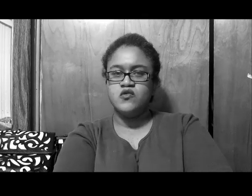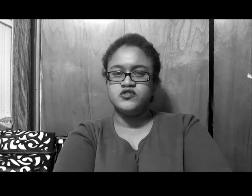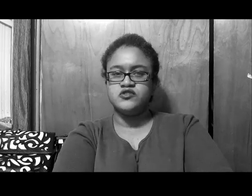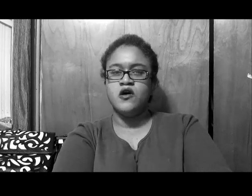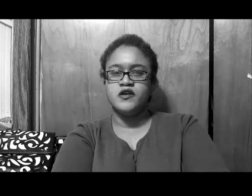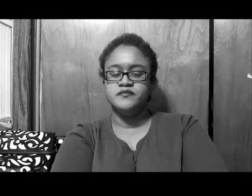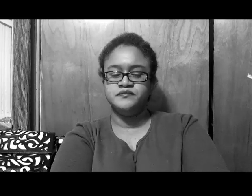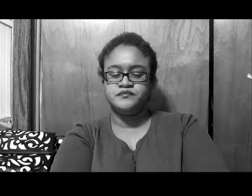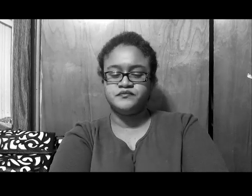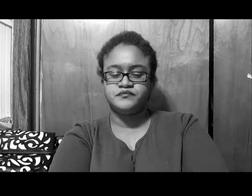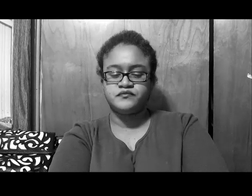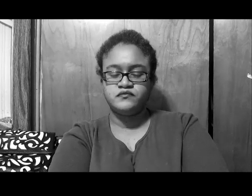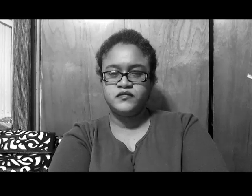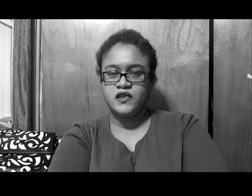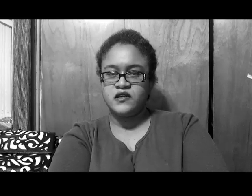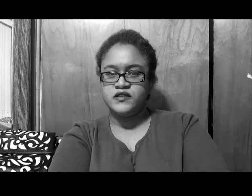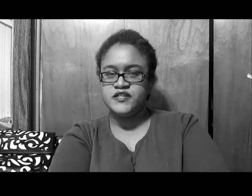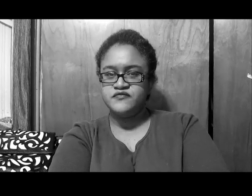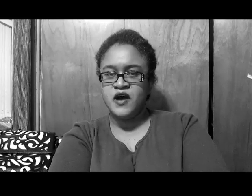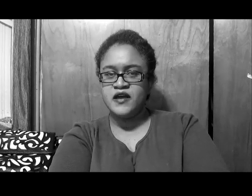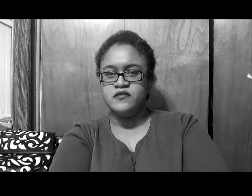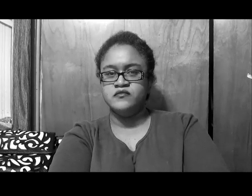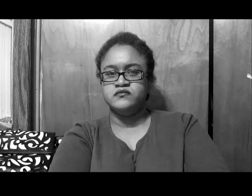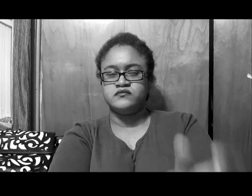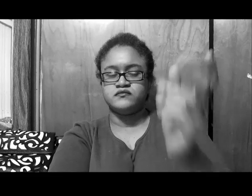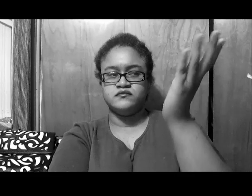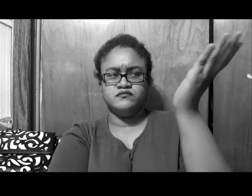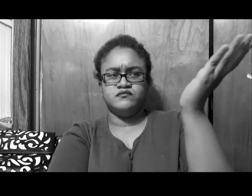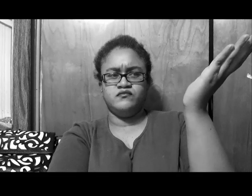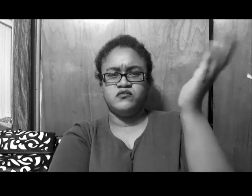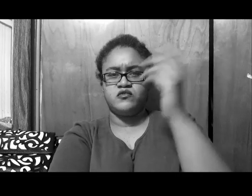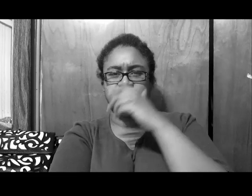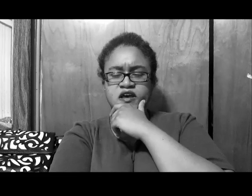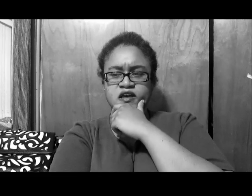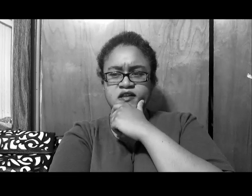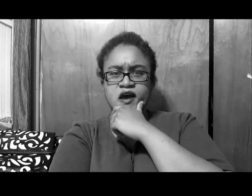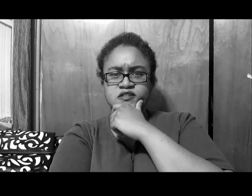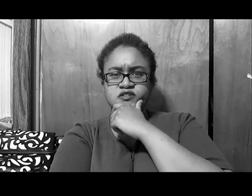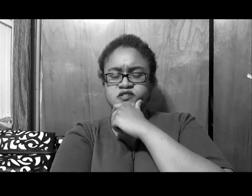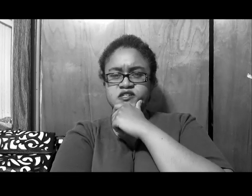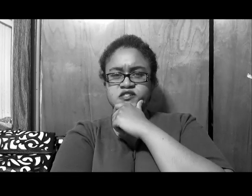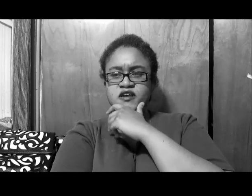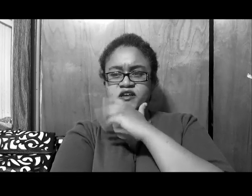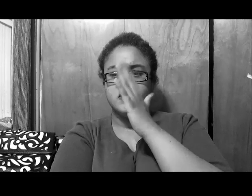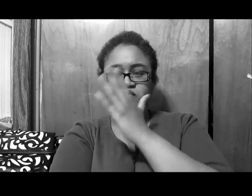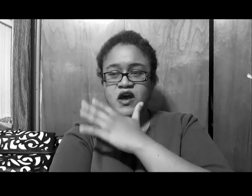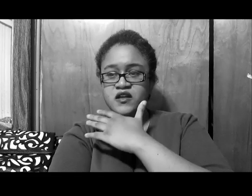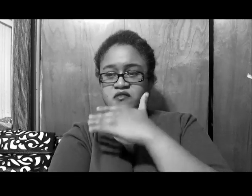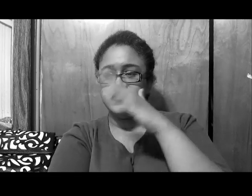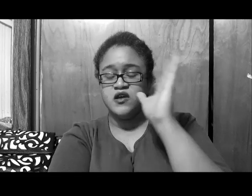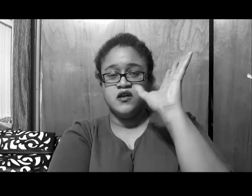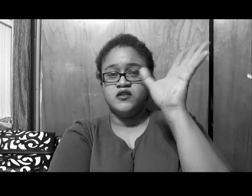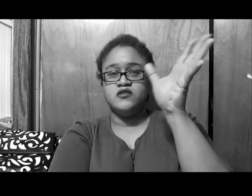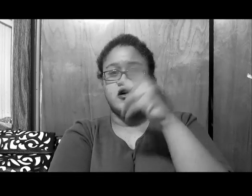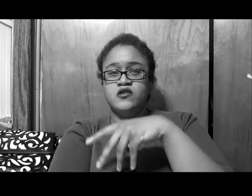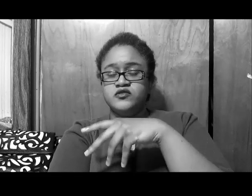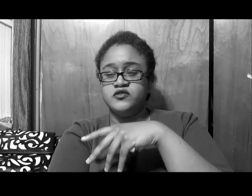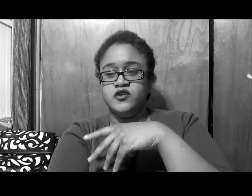who started, this fight, and I still to this day, Kenya not even, the dog, you know,